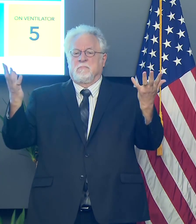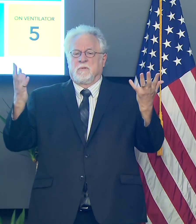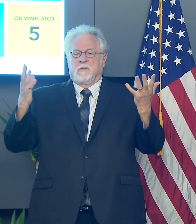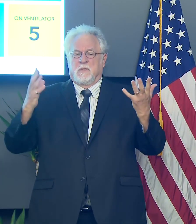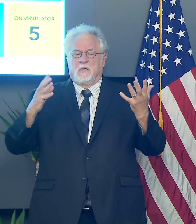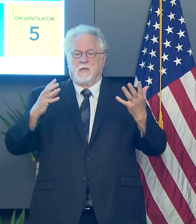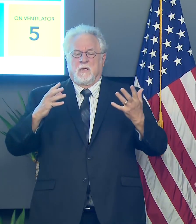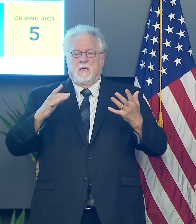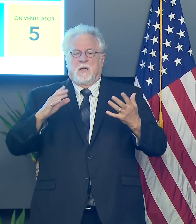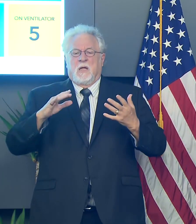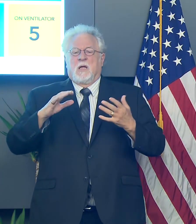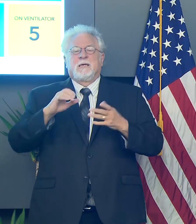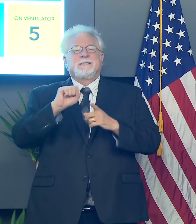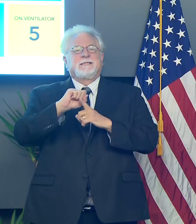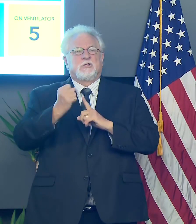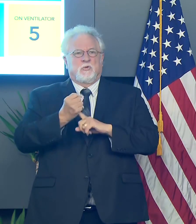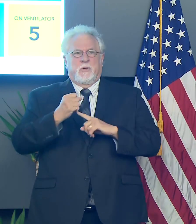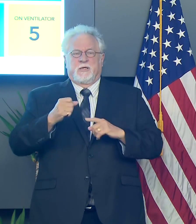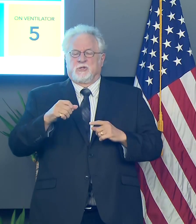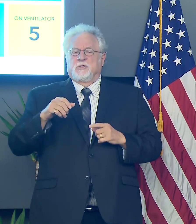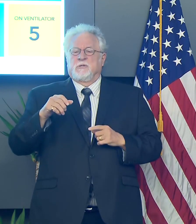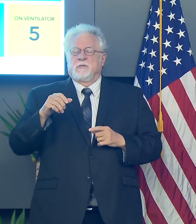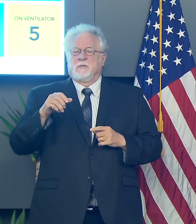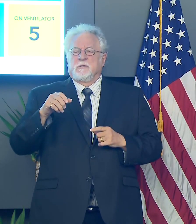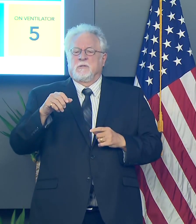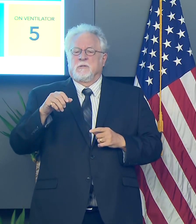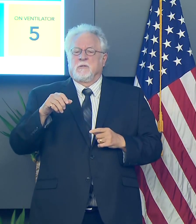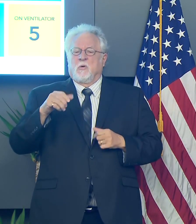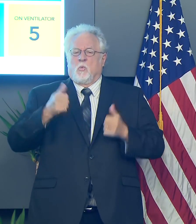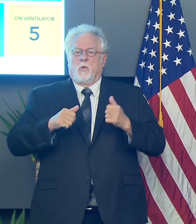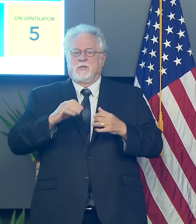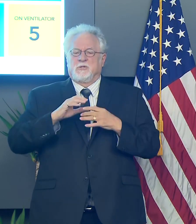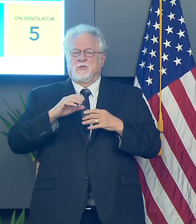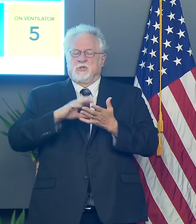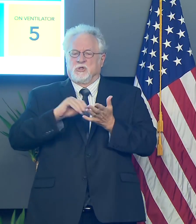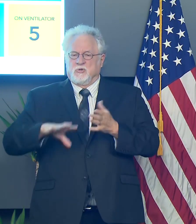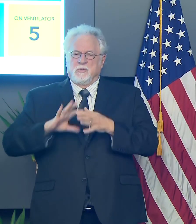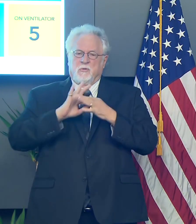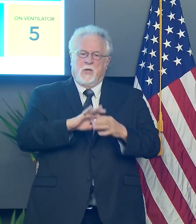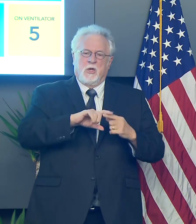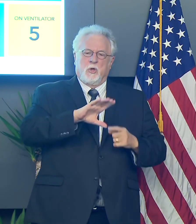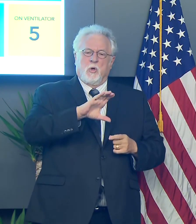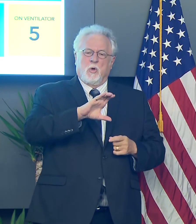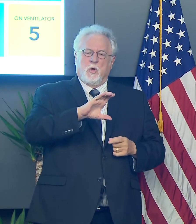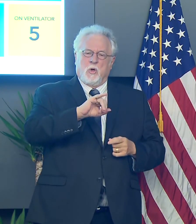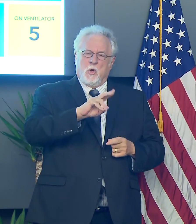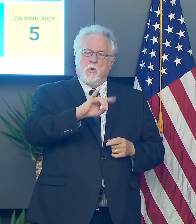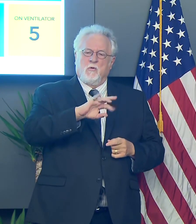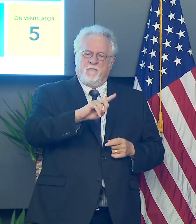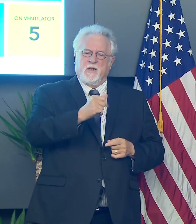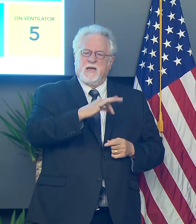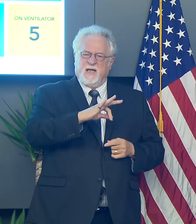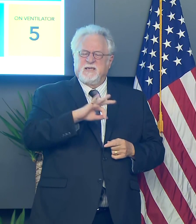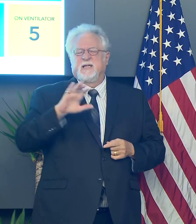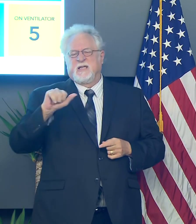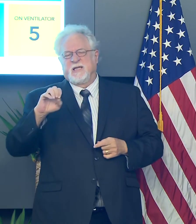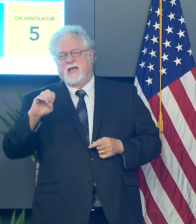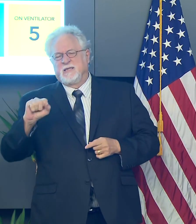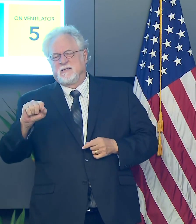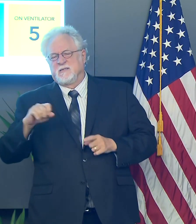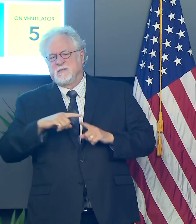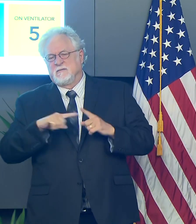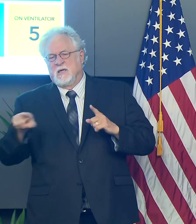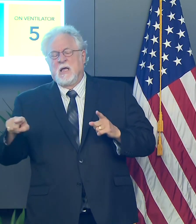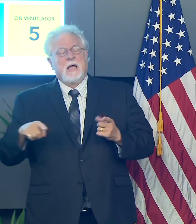uh, the situation on campus with students related to COVID-19 in terms of cases and so forth. Um, we do